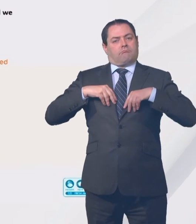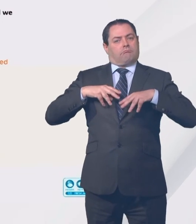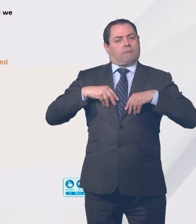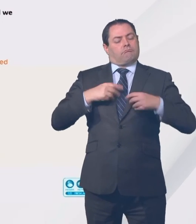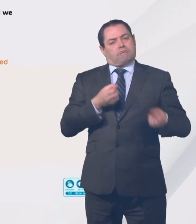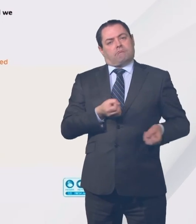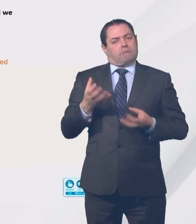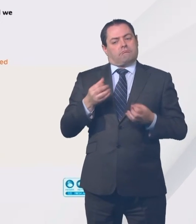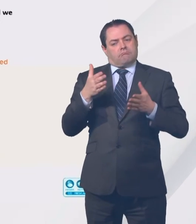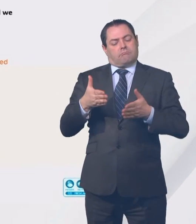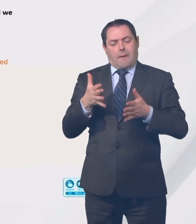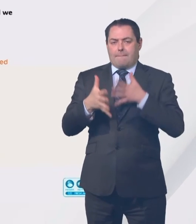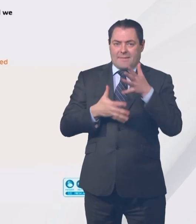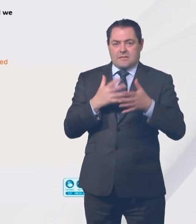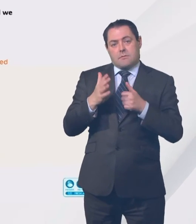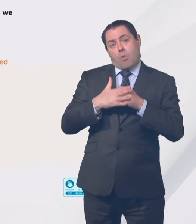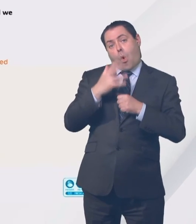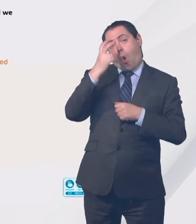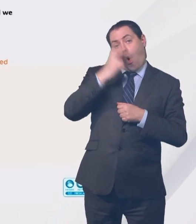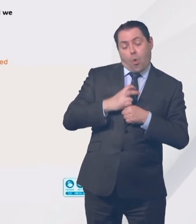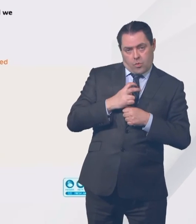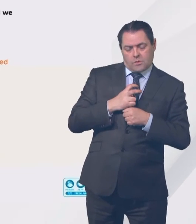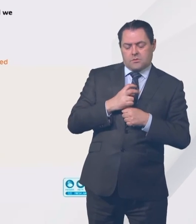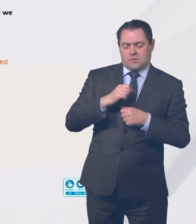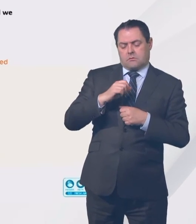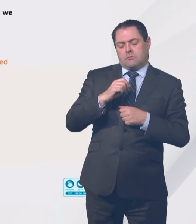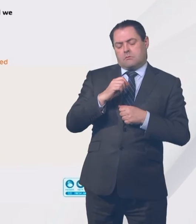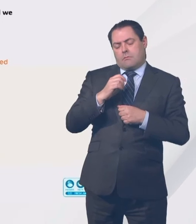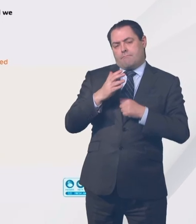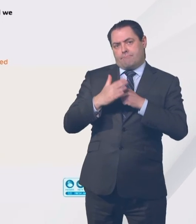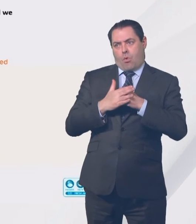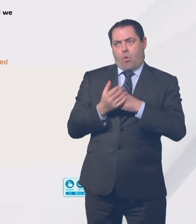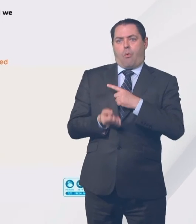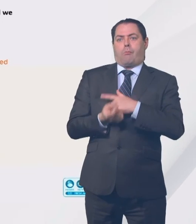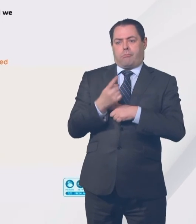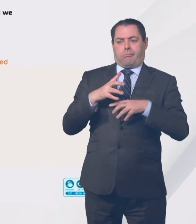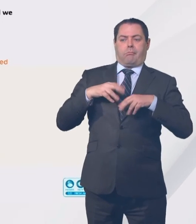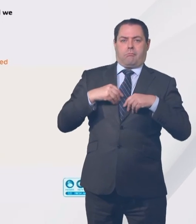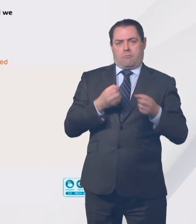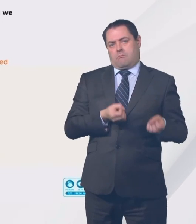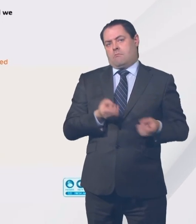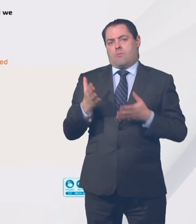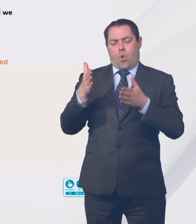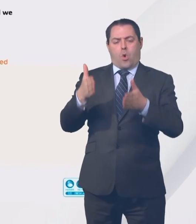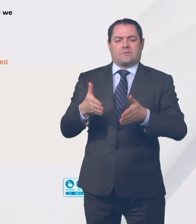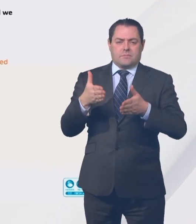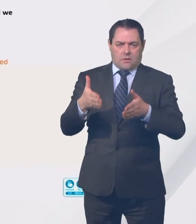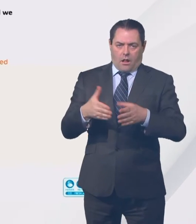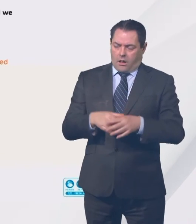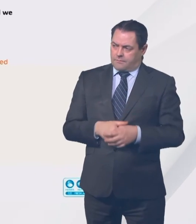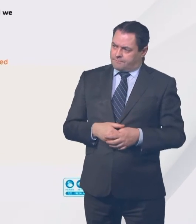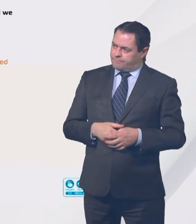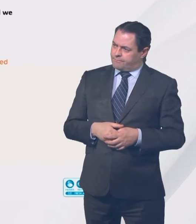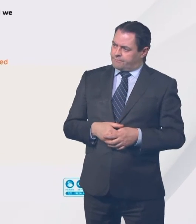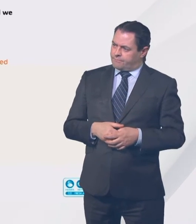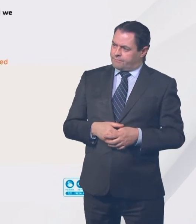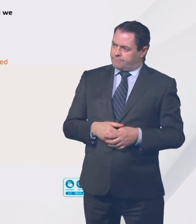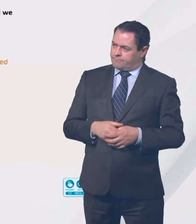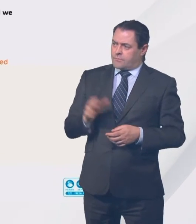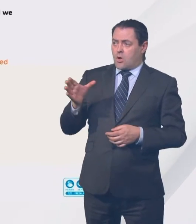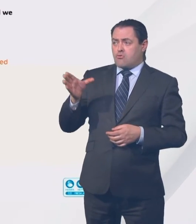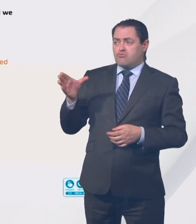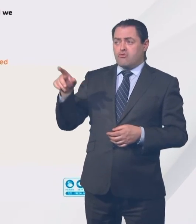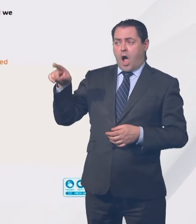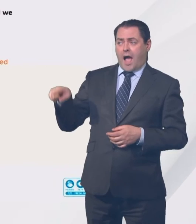people get older, the risk of hospitalisation from infection is greater. Now, if you look at the right-hand side, this tells